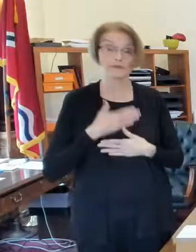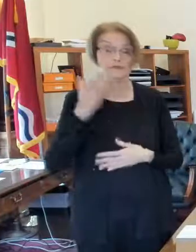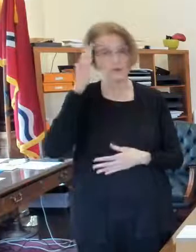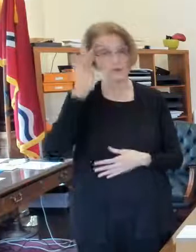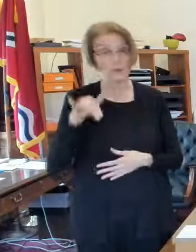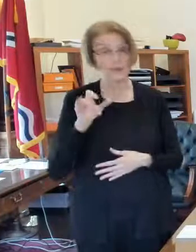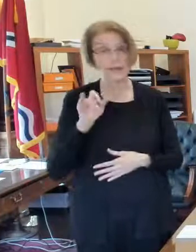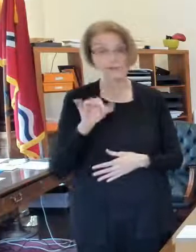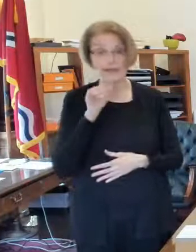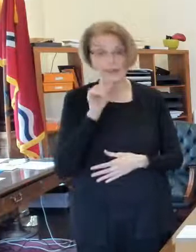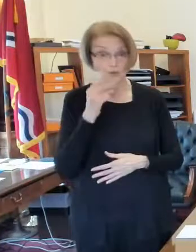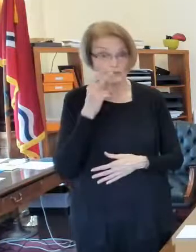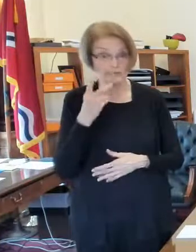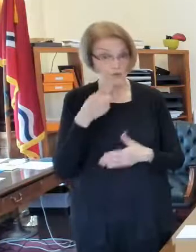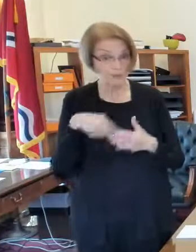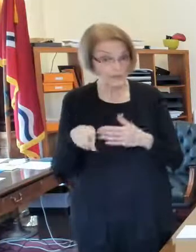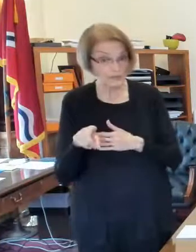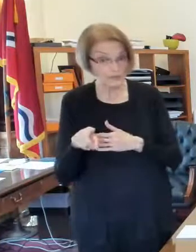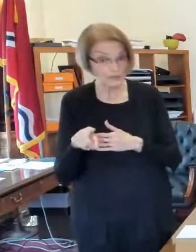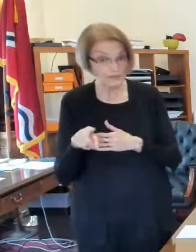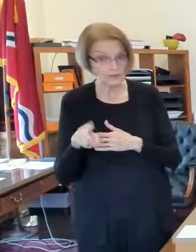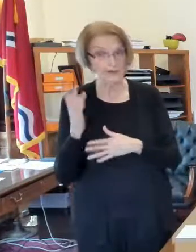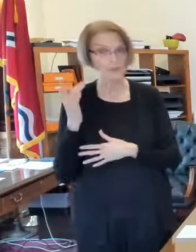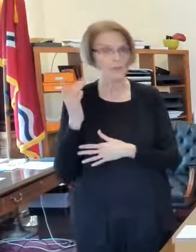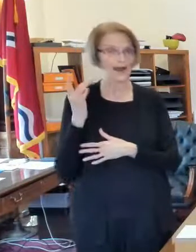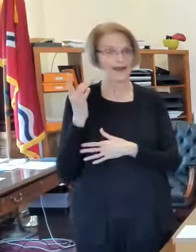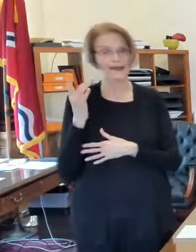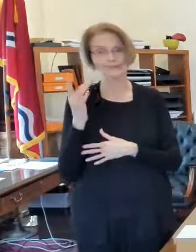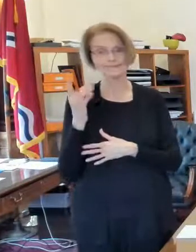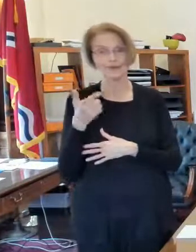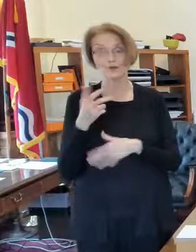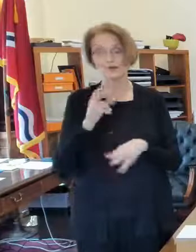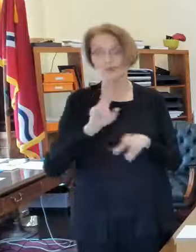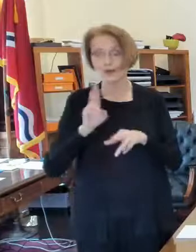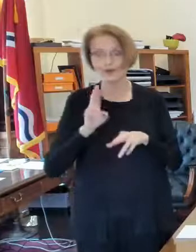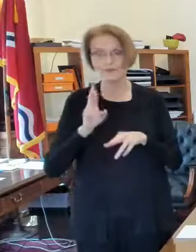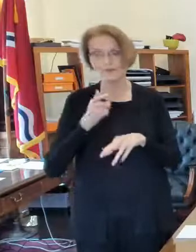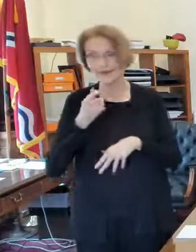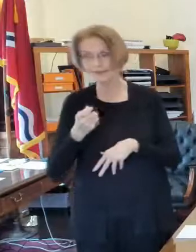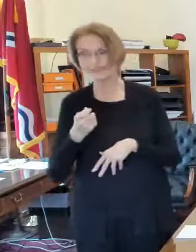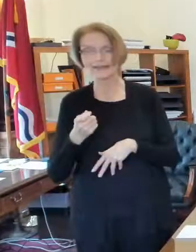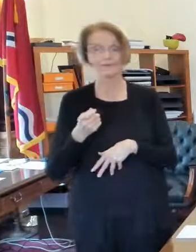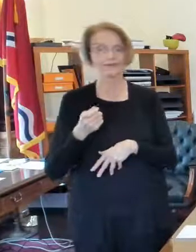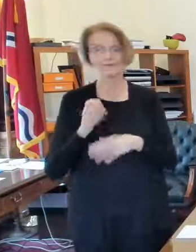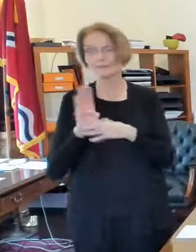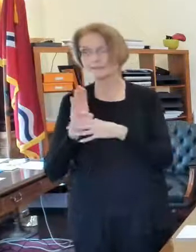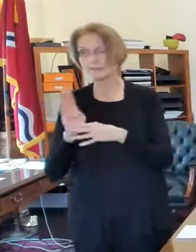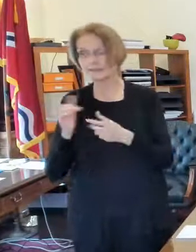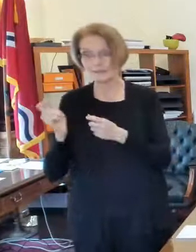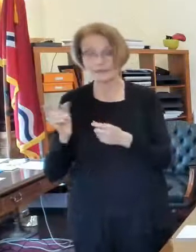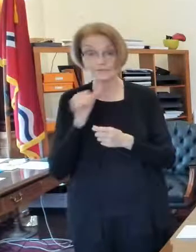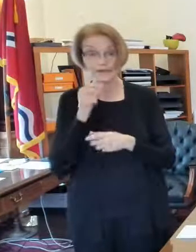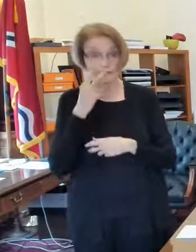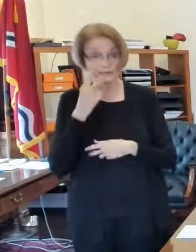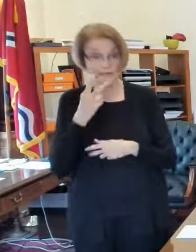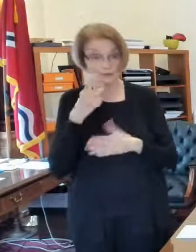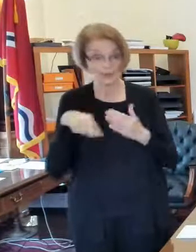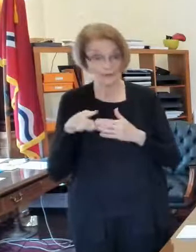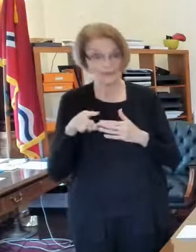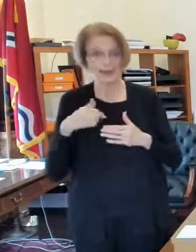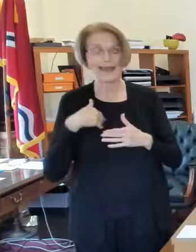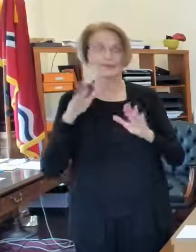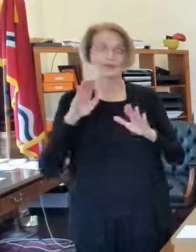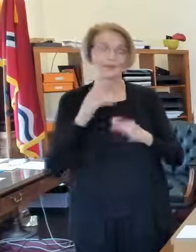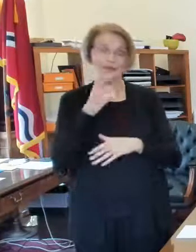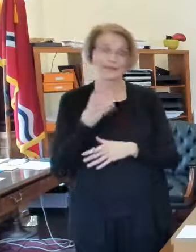um if i don't see you next week because you may be getting ready for thanksgiving or or whatever but if i don't see you next week have a great